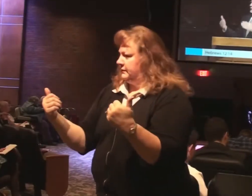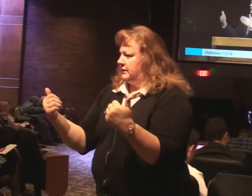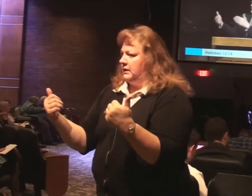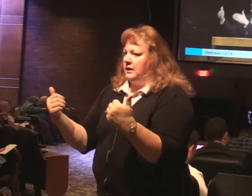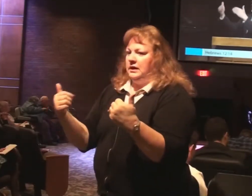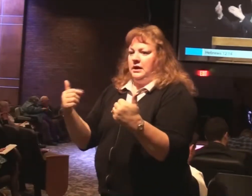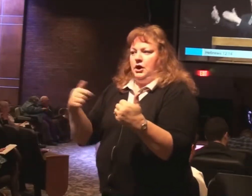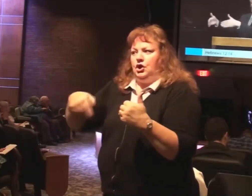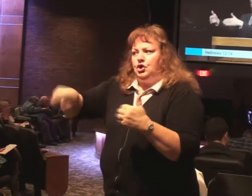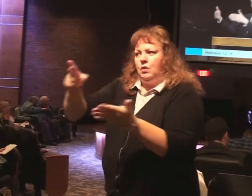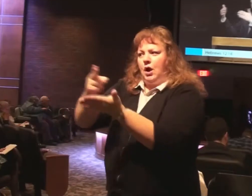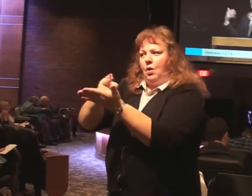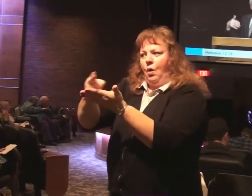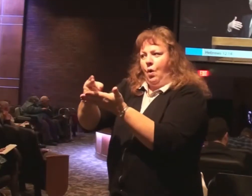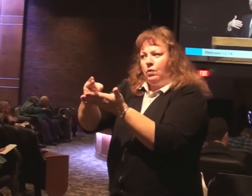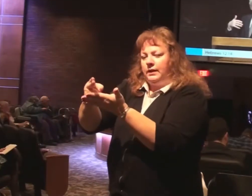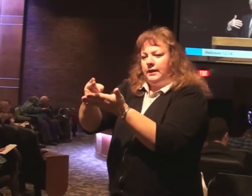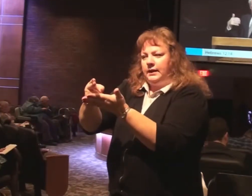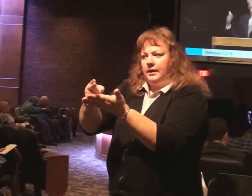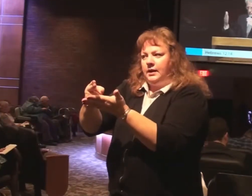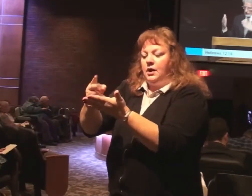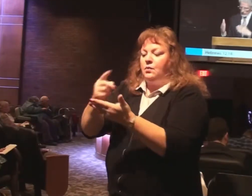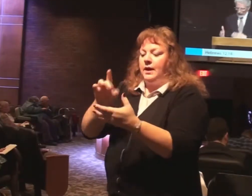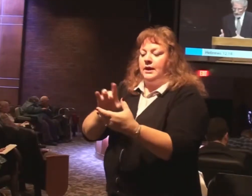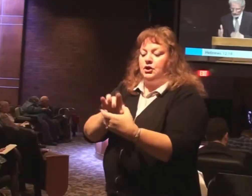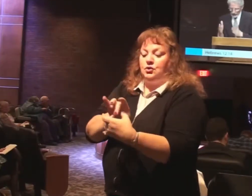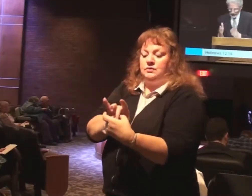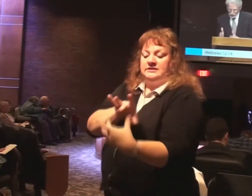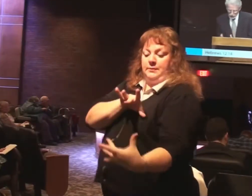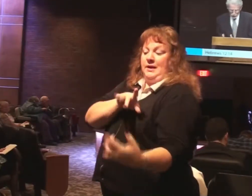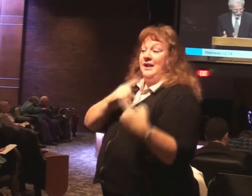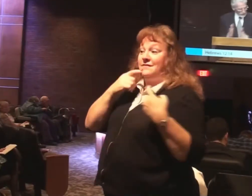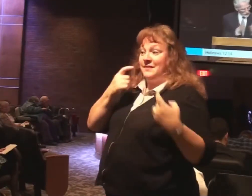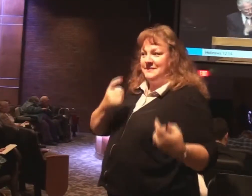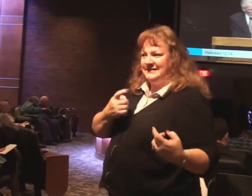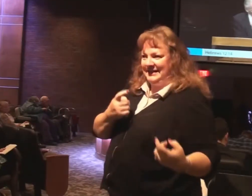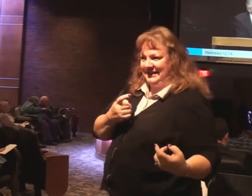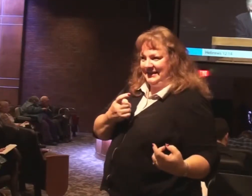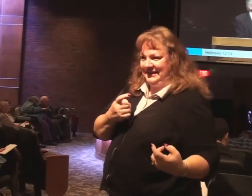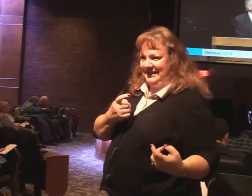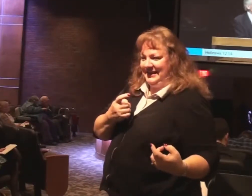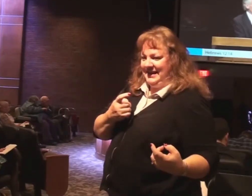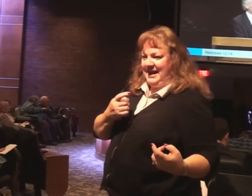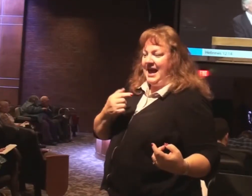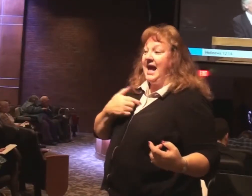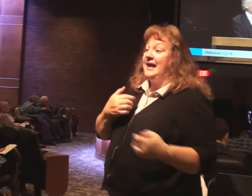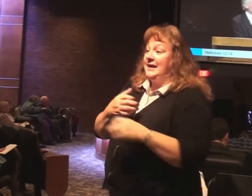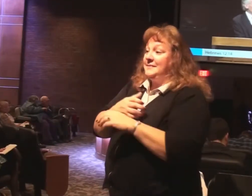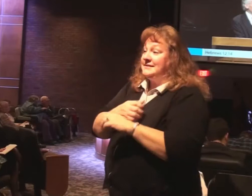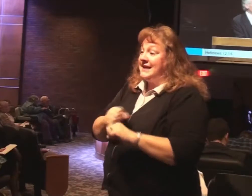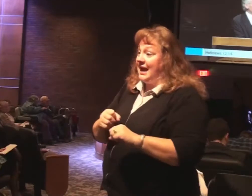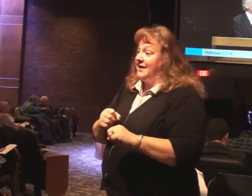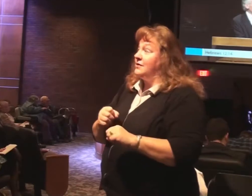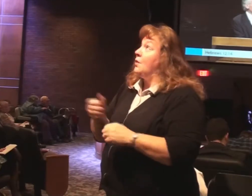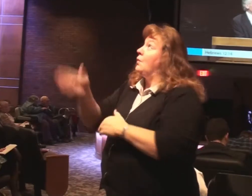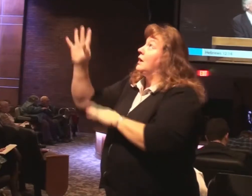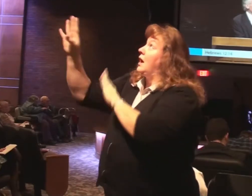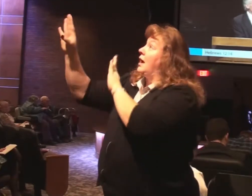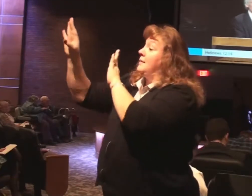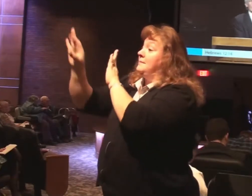You're holy when you're set apart from sin. You've been sanctified when you have been set apart from sin. By God. You